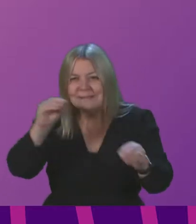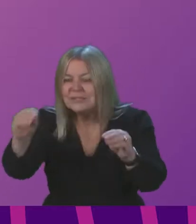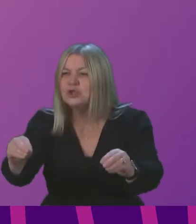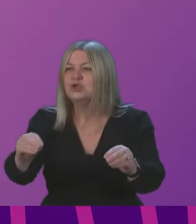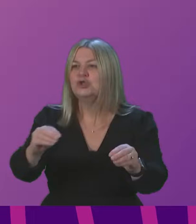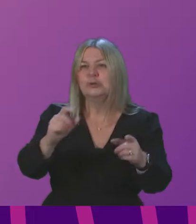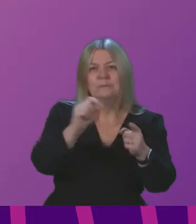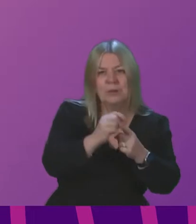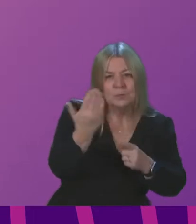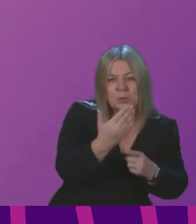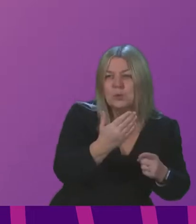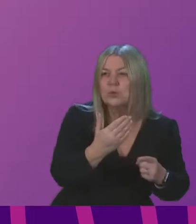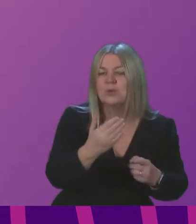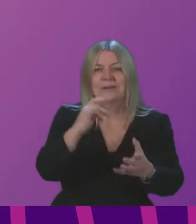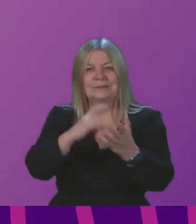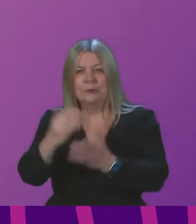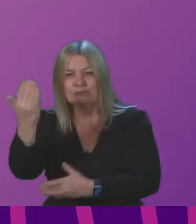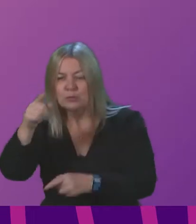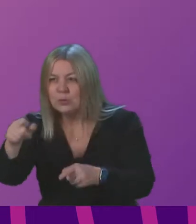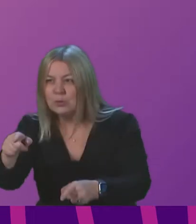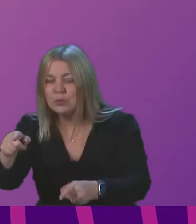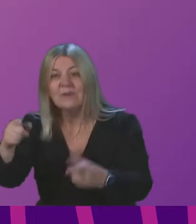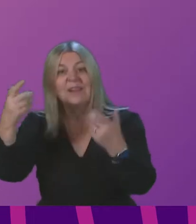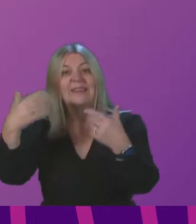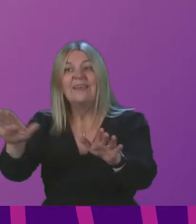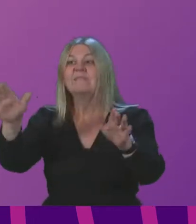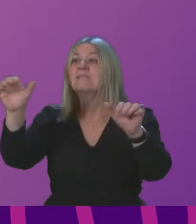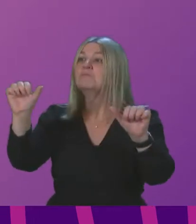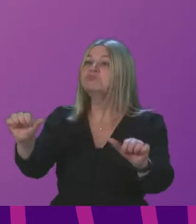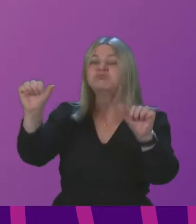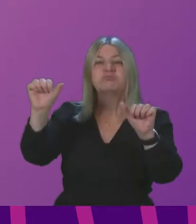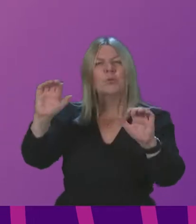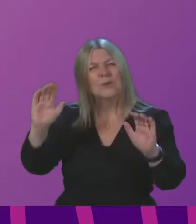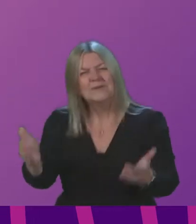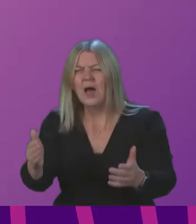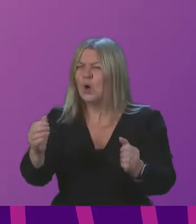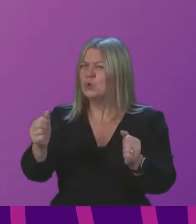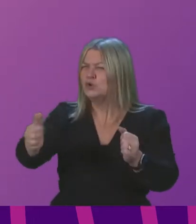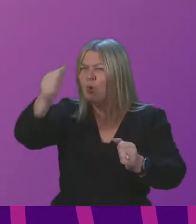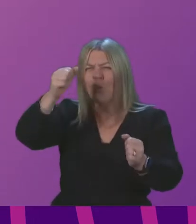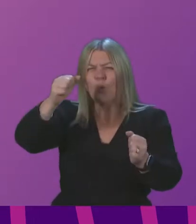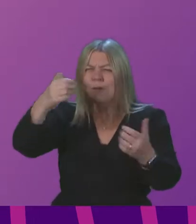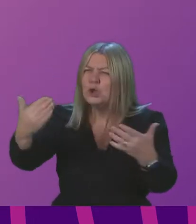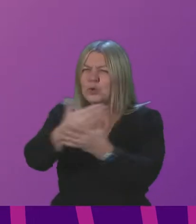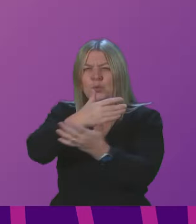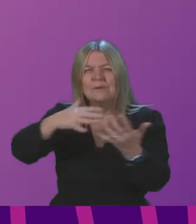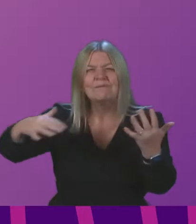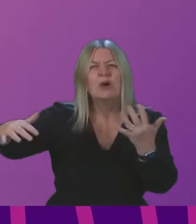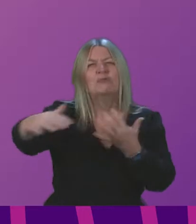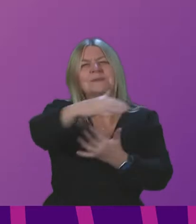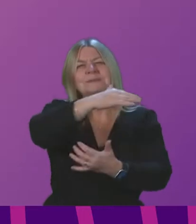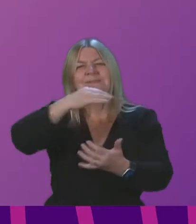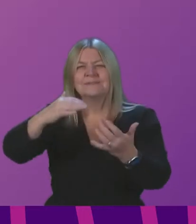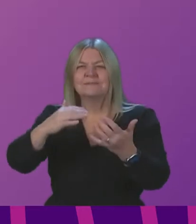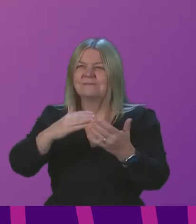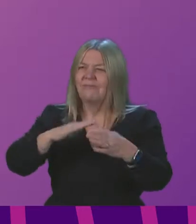secondary school or leaving secondary school who are without the familiarisation of their new environments or struggling to adapt to that trade unions are